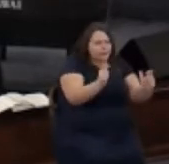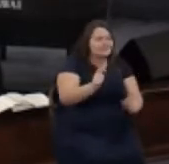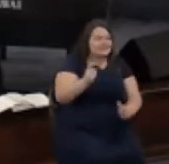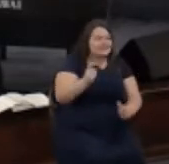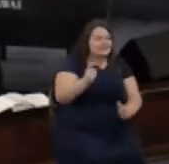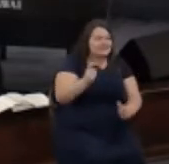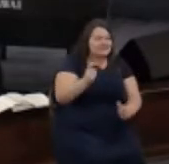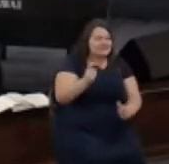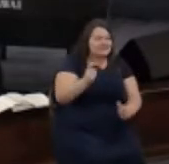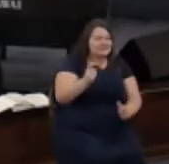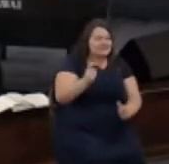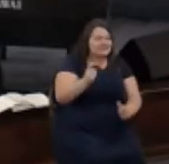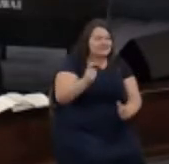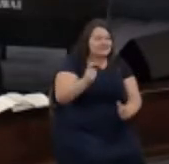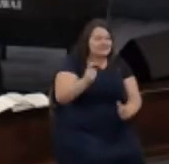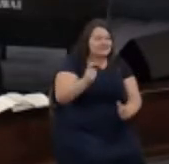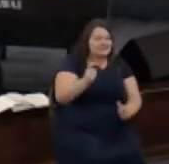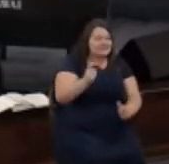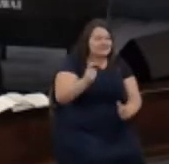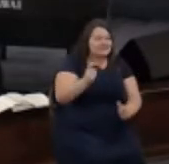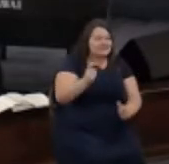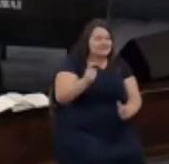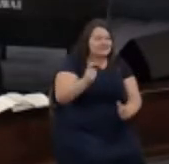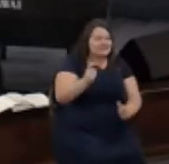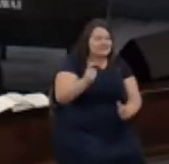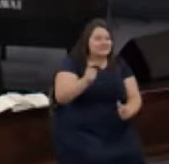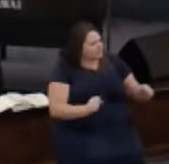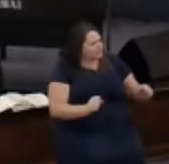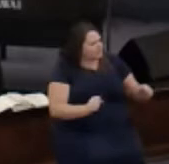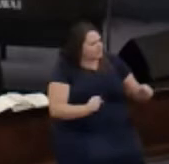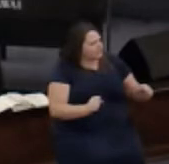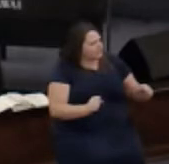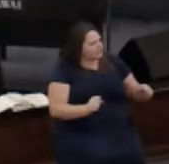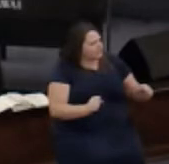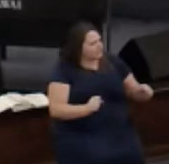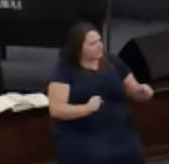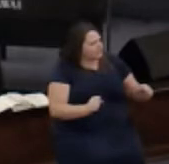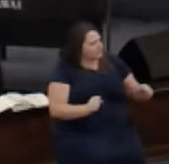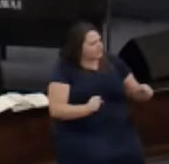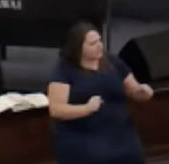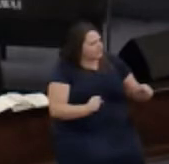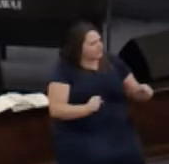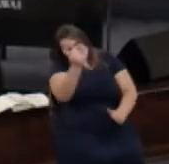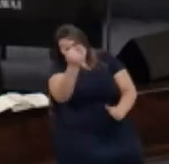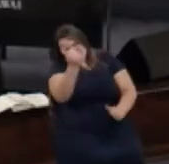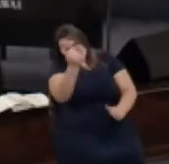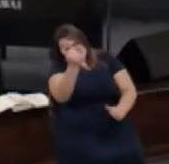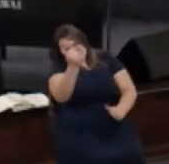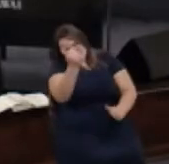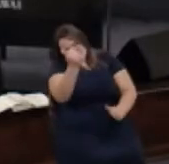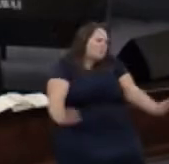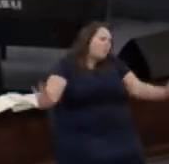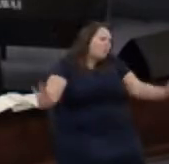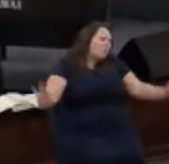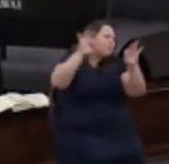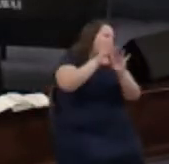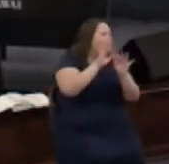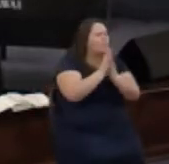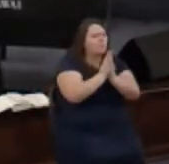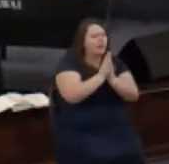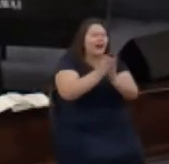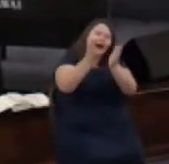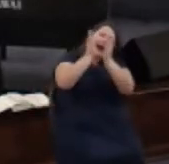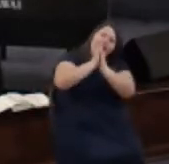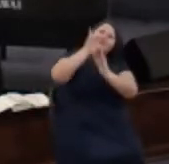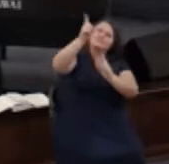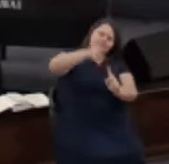salvation when we pray that most important prayer asking for Jesus to be our savior we are